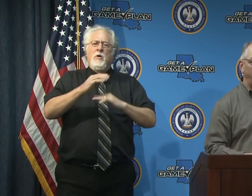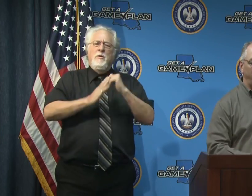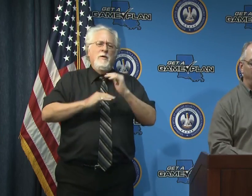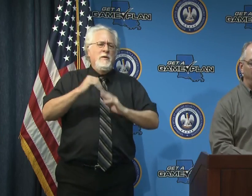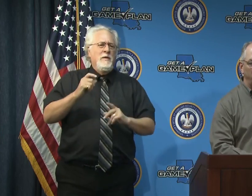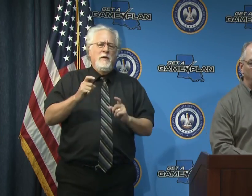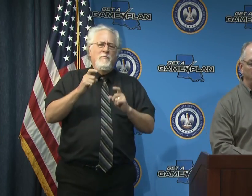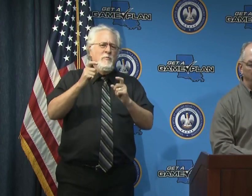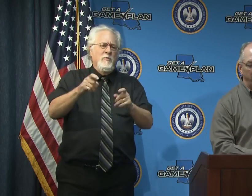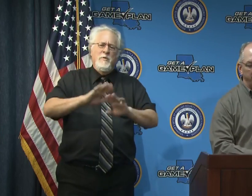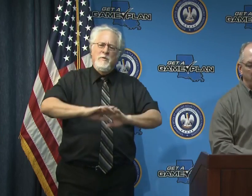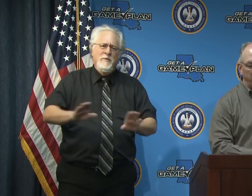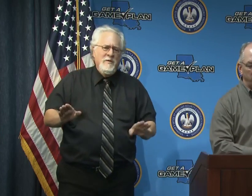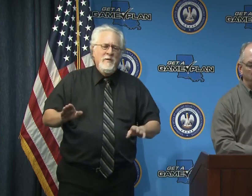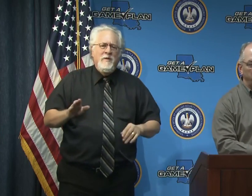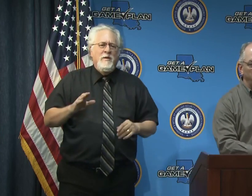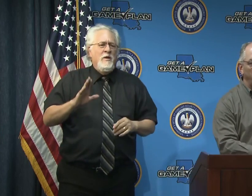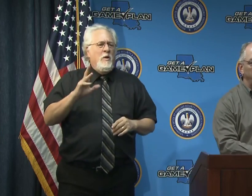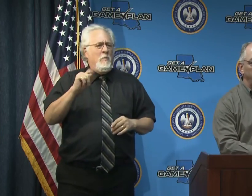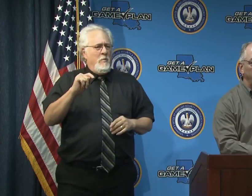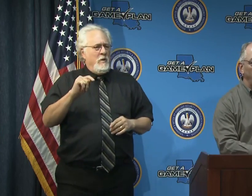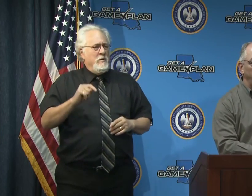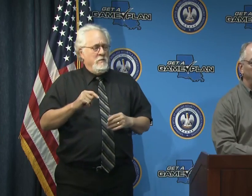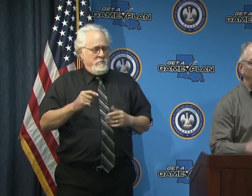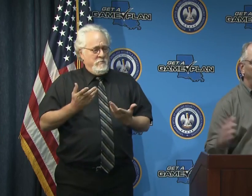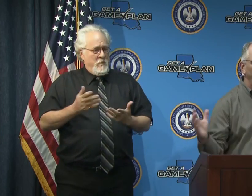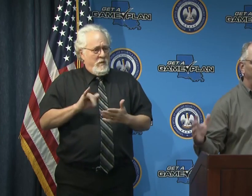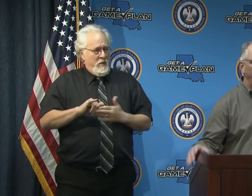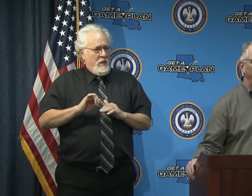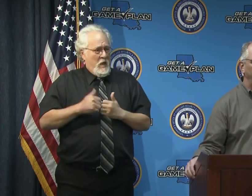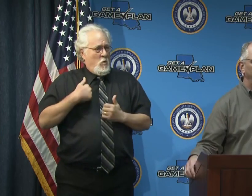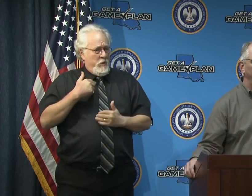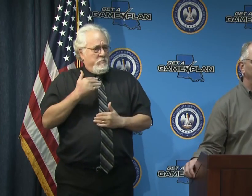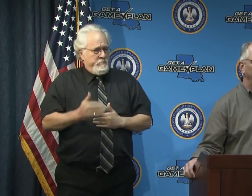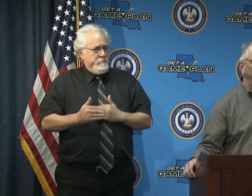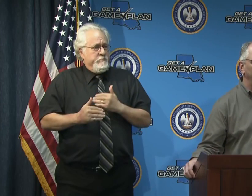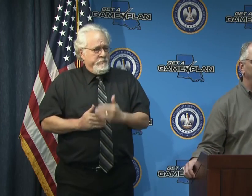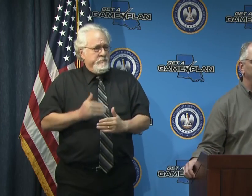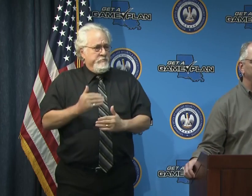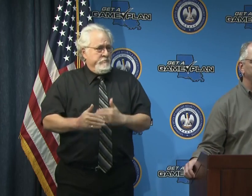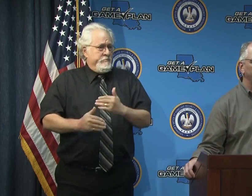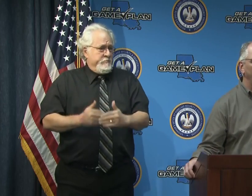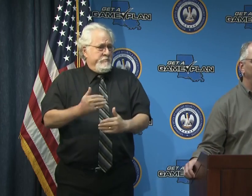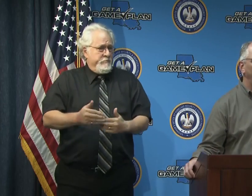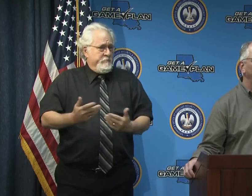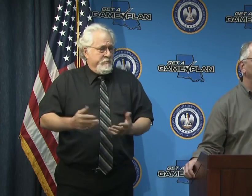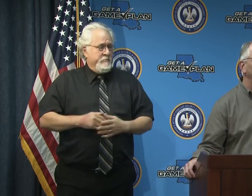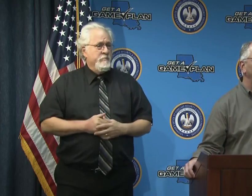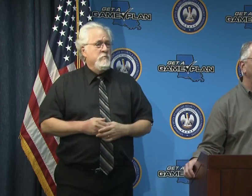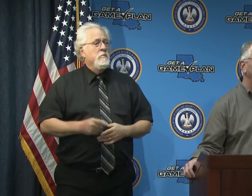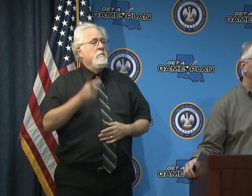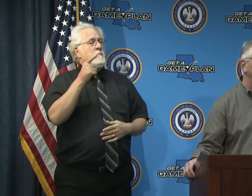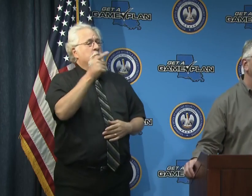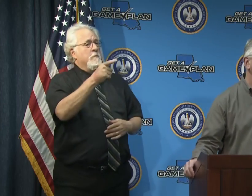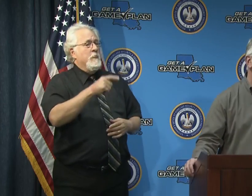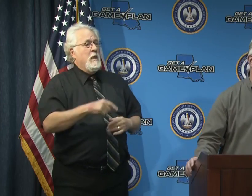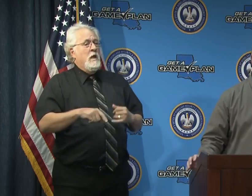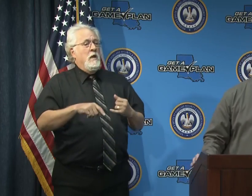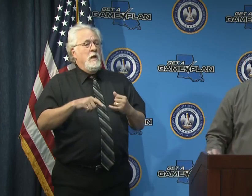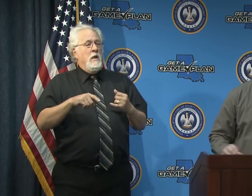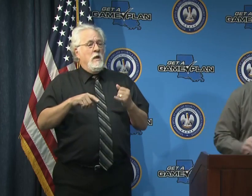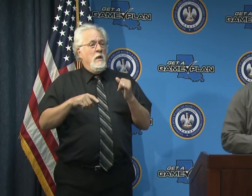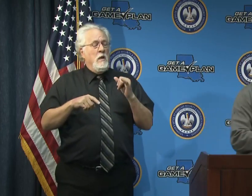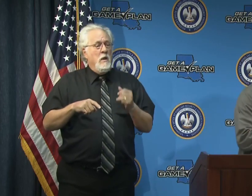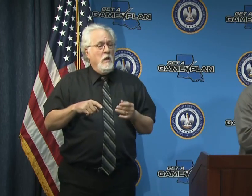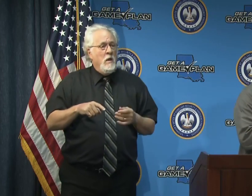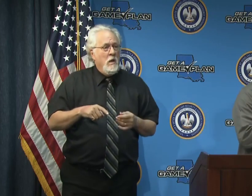of any sort it's just a progression as we as we open up the economy going forward yes sir two labs today